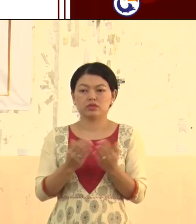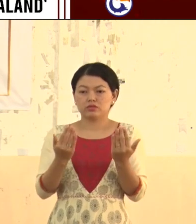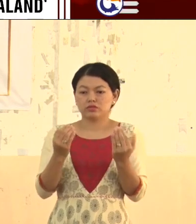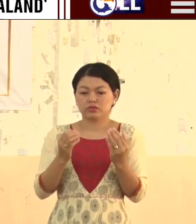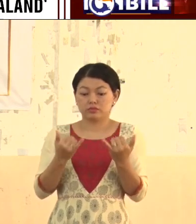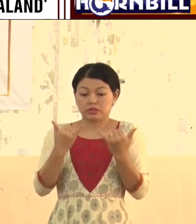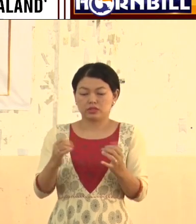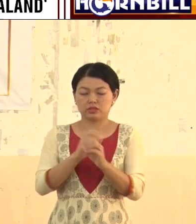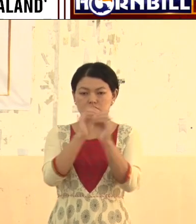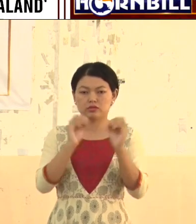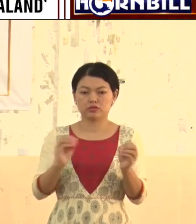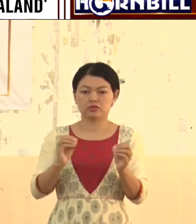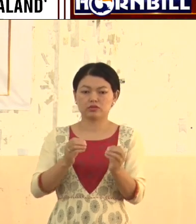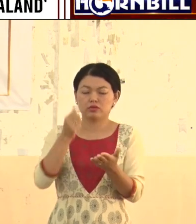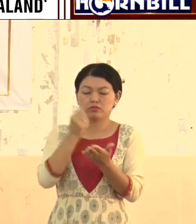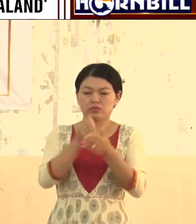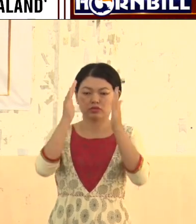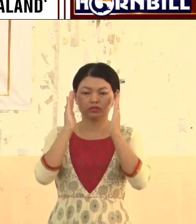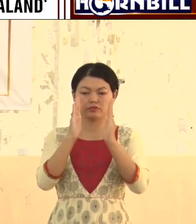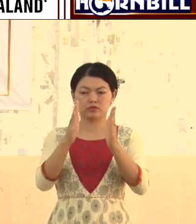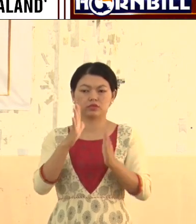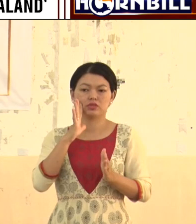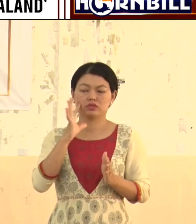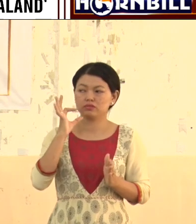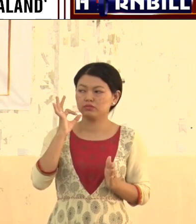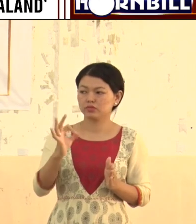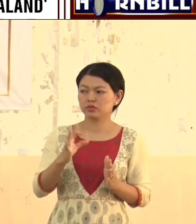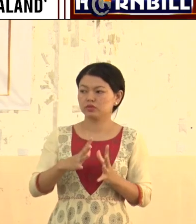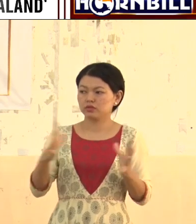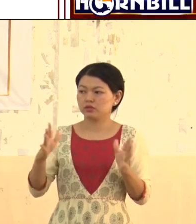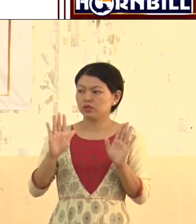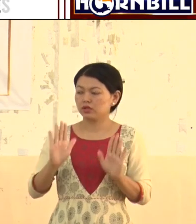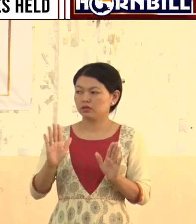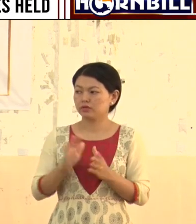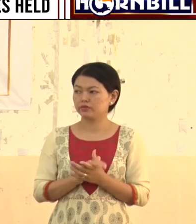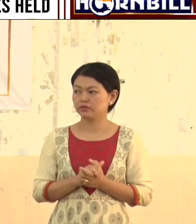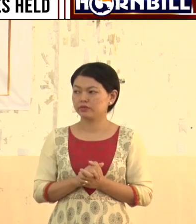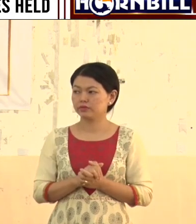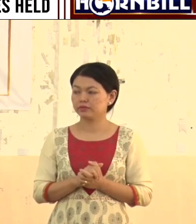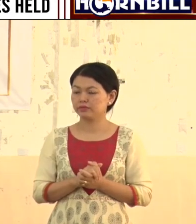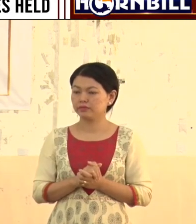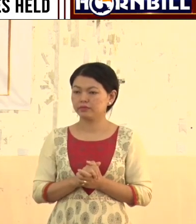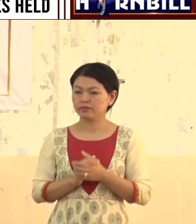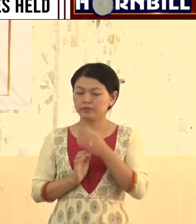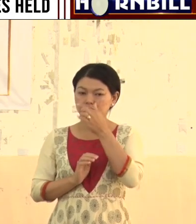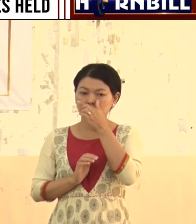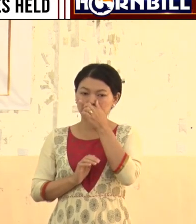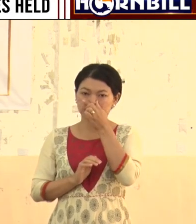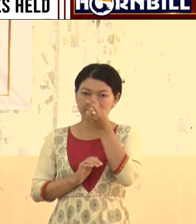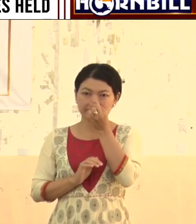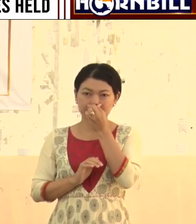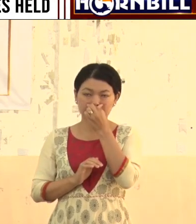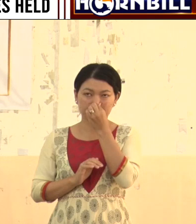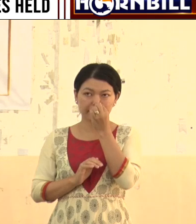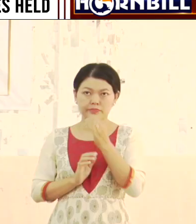care of all those things. So, this is very important. One thing is that availability of the special educators in the school is very, very